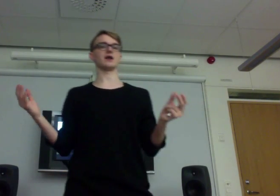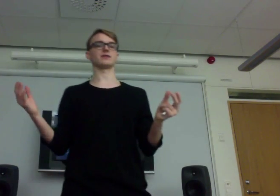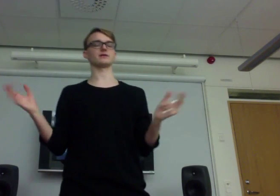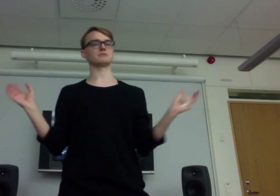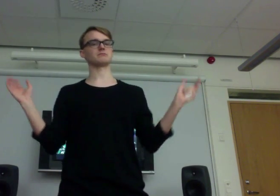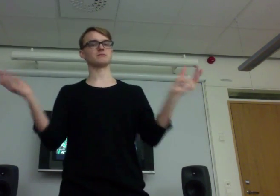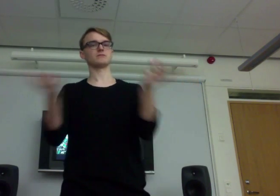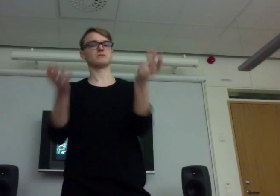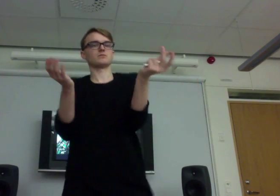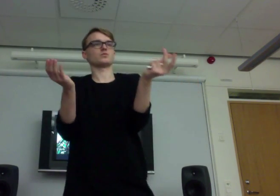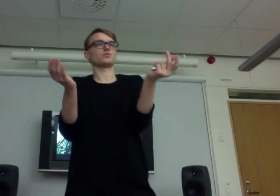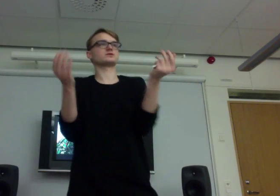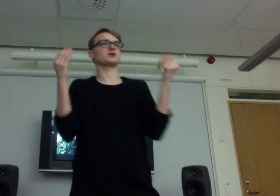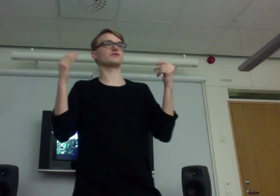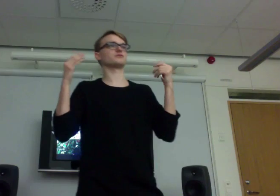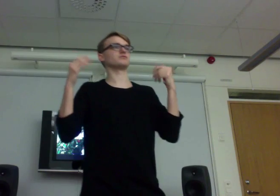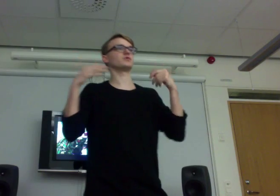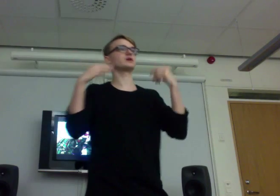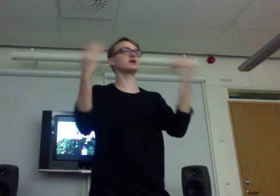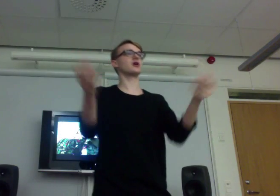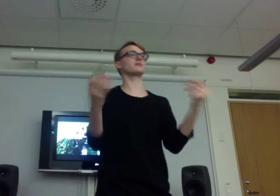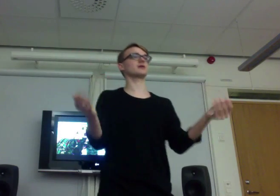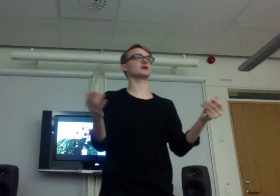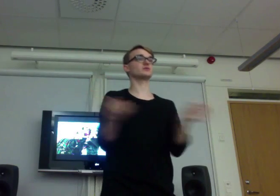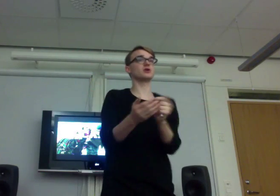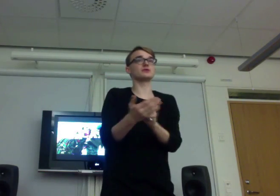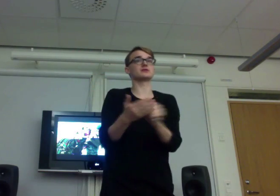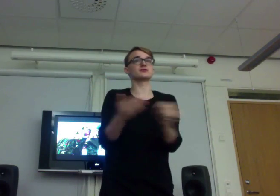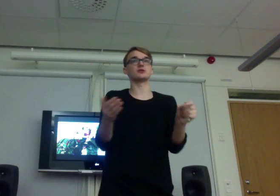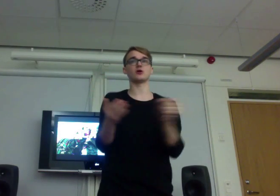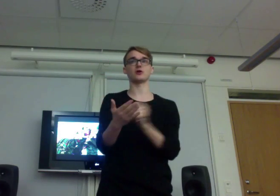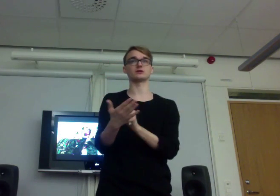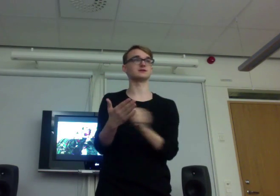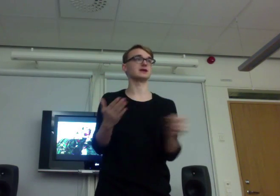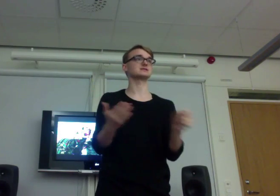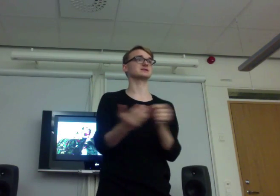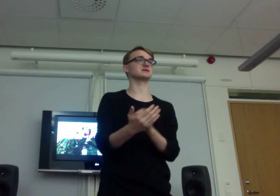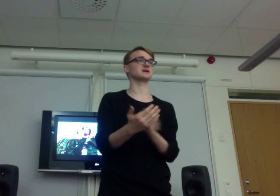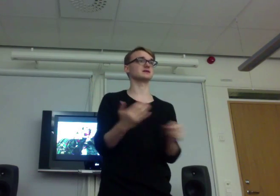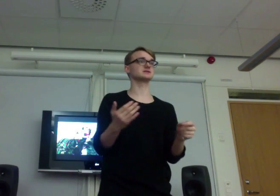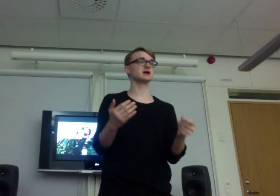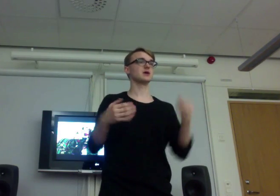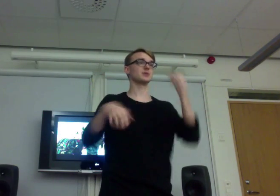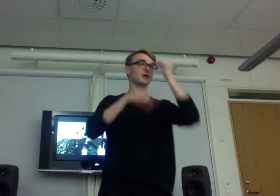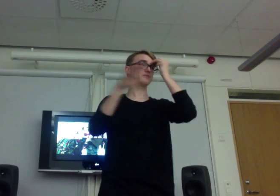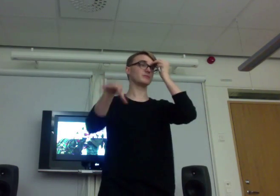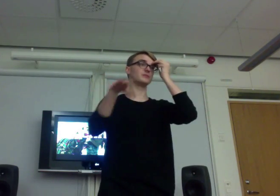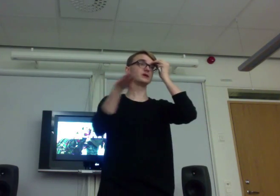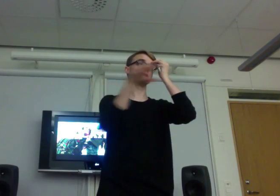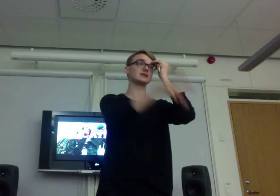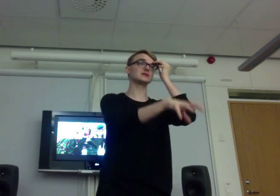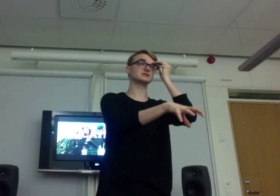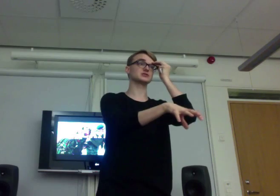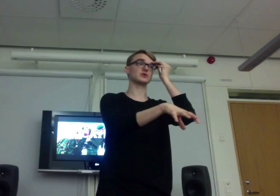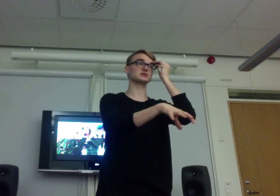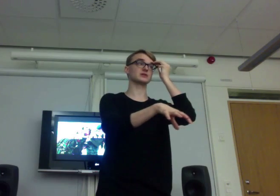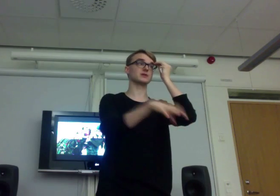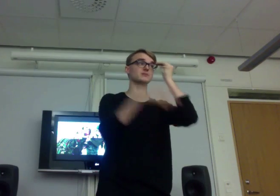And we sort of, We can learn about that. We don't need to learn All the dates and the years. But have been in that situation. Maybe I